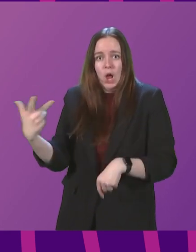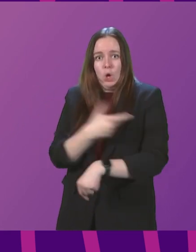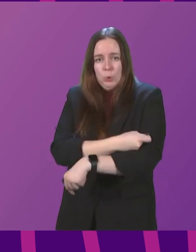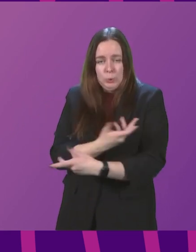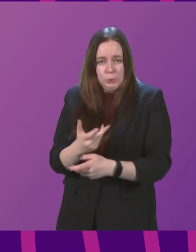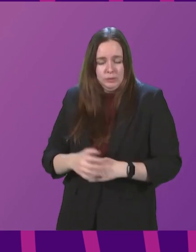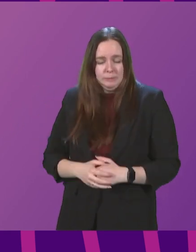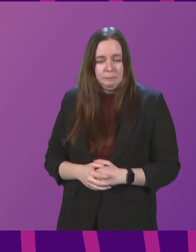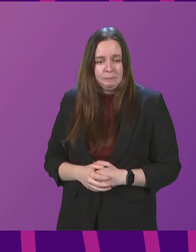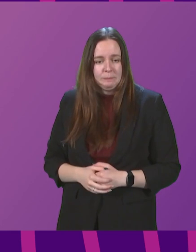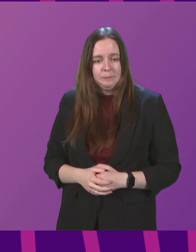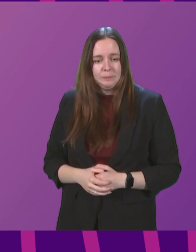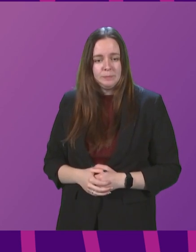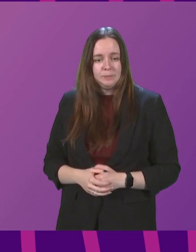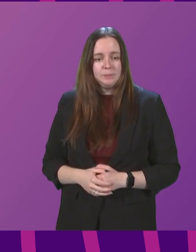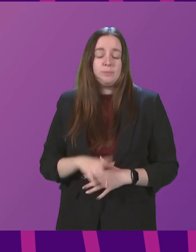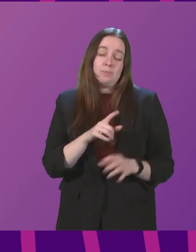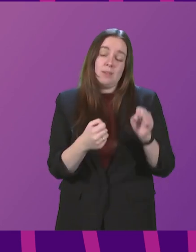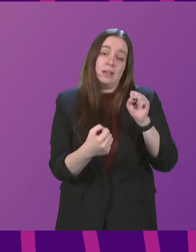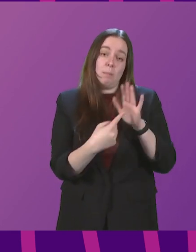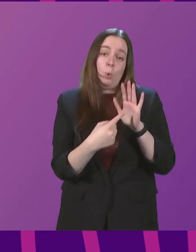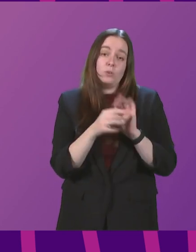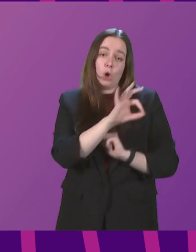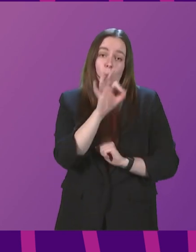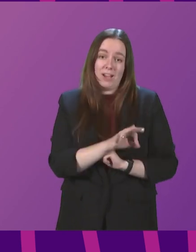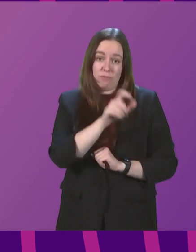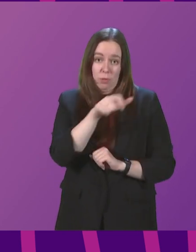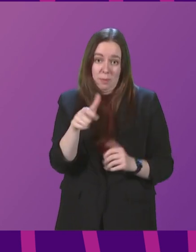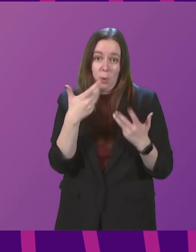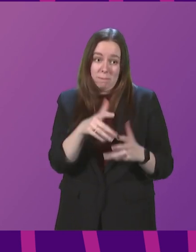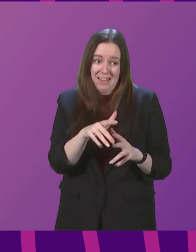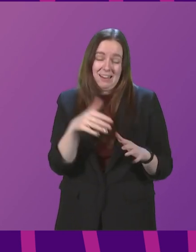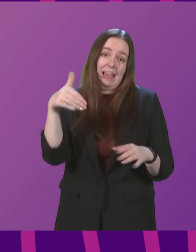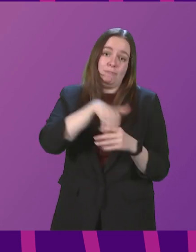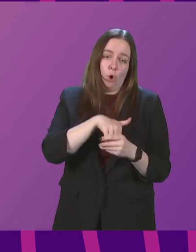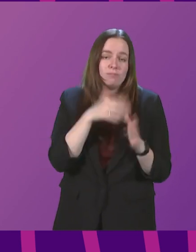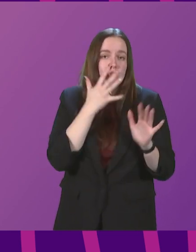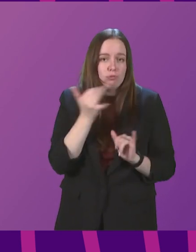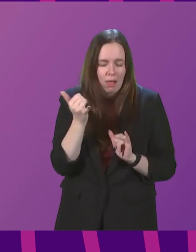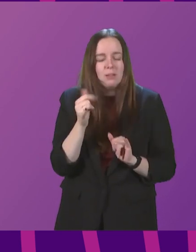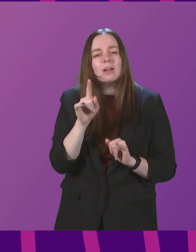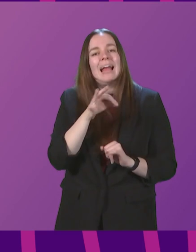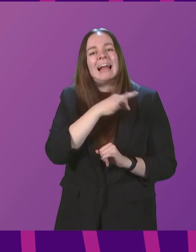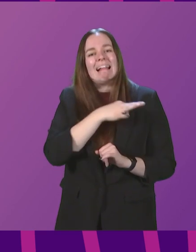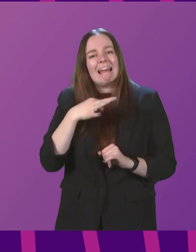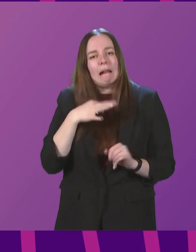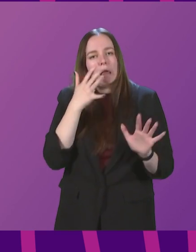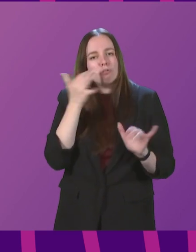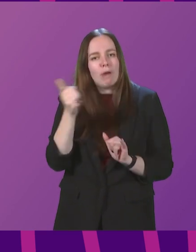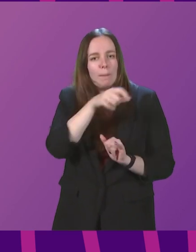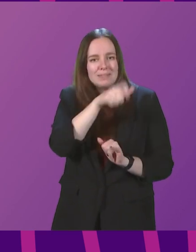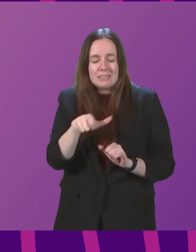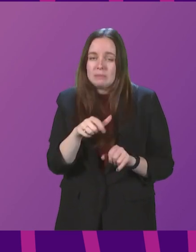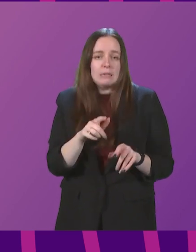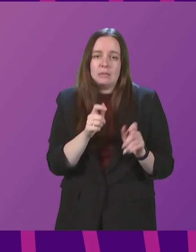First Minister. Well, it's an important question for those who did take part in trials. Let me stress, clinical trial participants are treated the